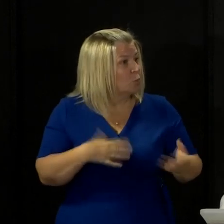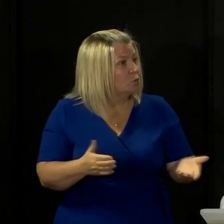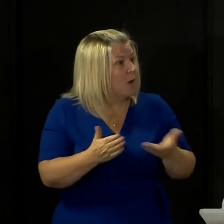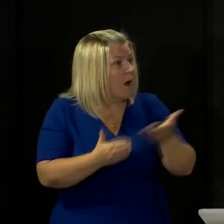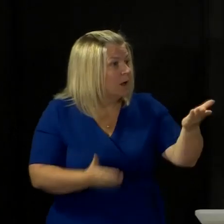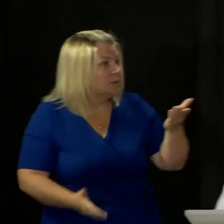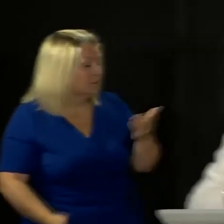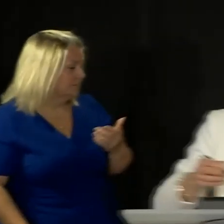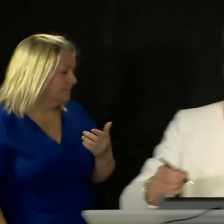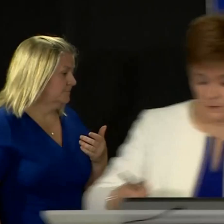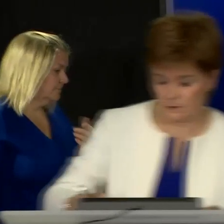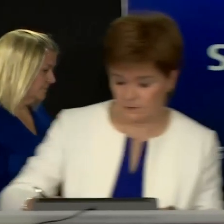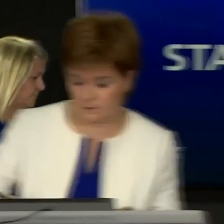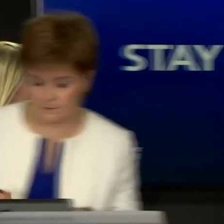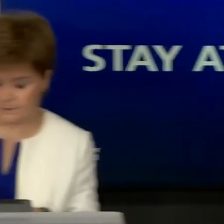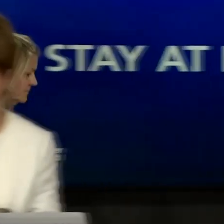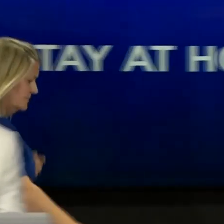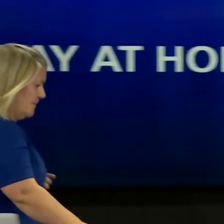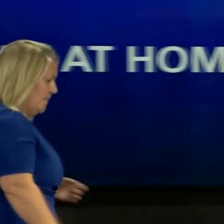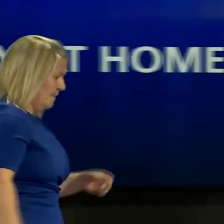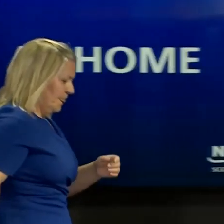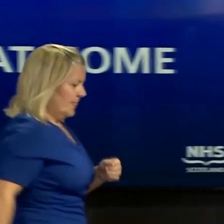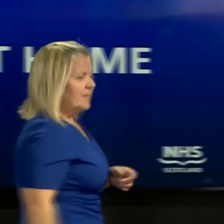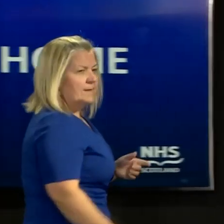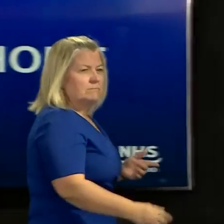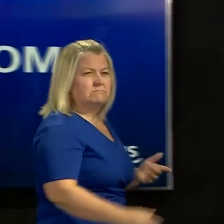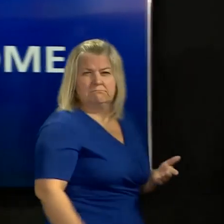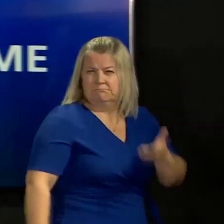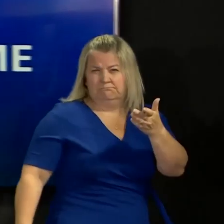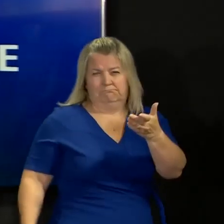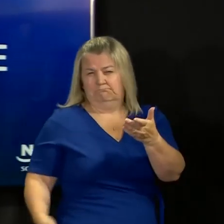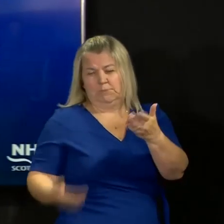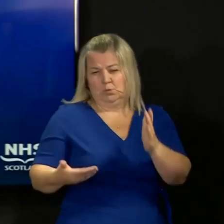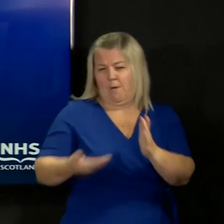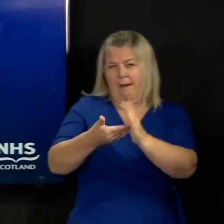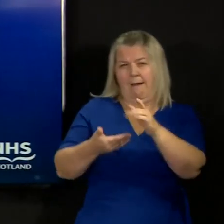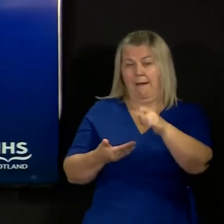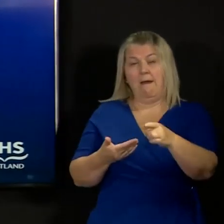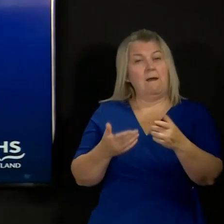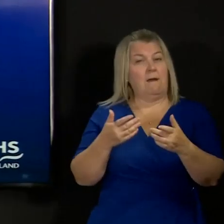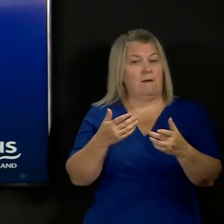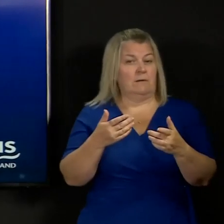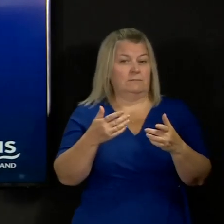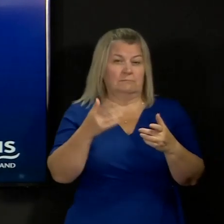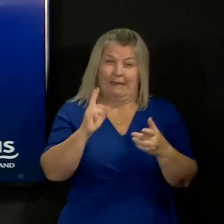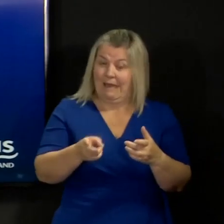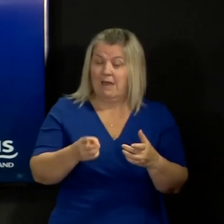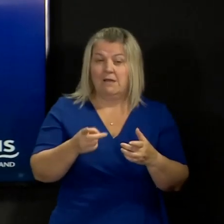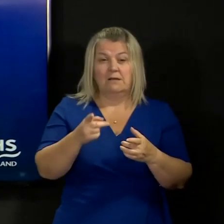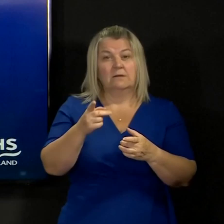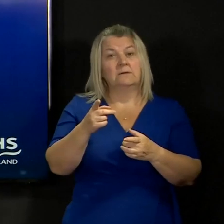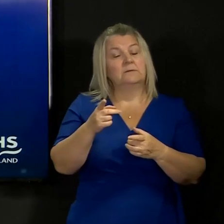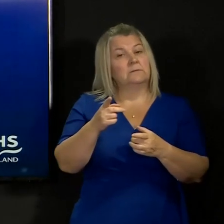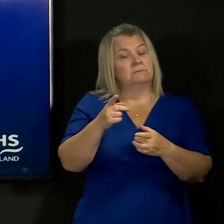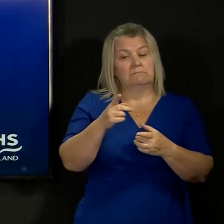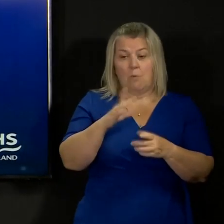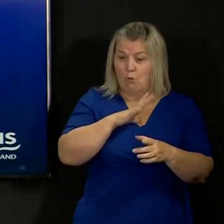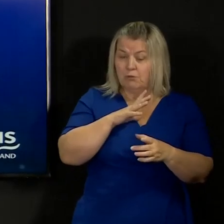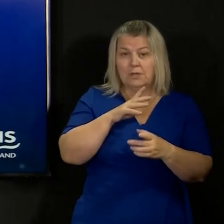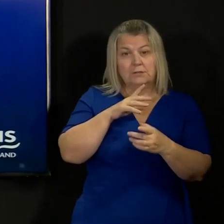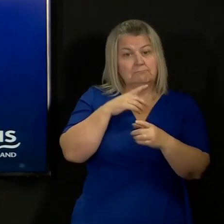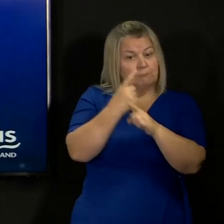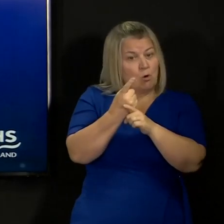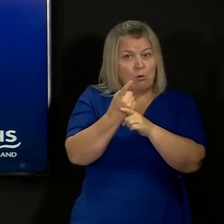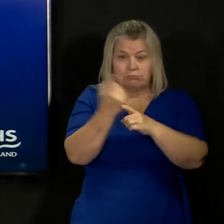anything? Simply, as the First Minister said, as I repeated earlier, I did speak with Board Chief Executives. They all